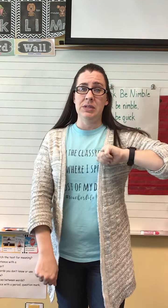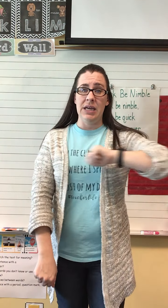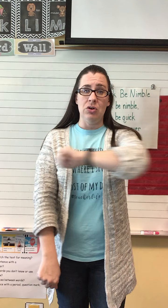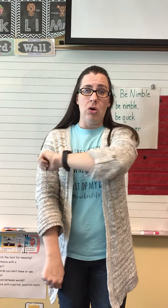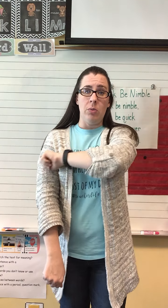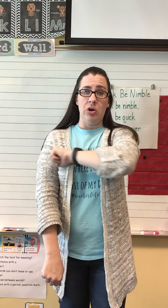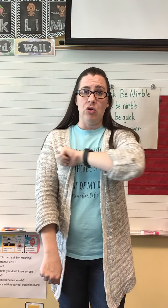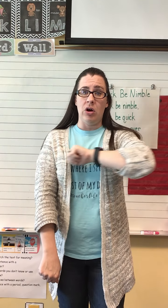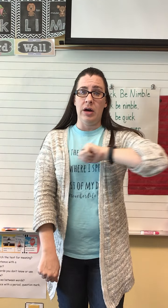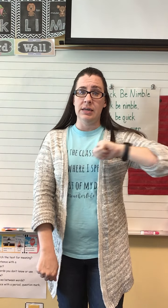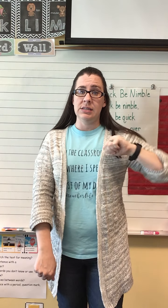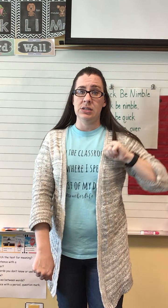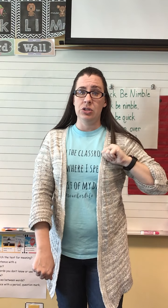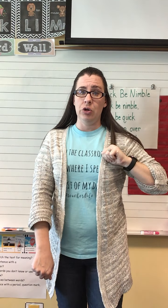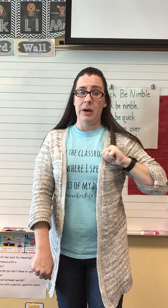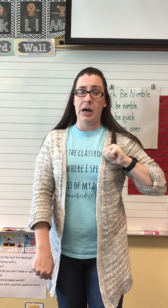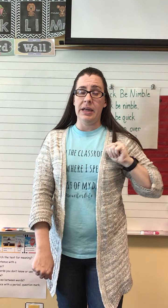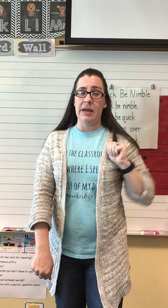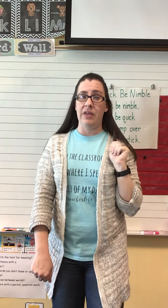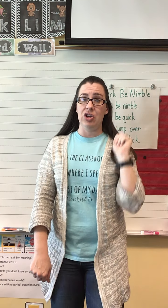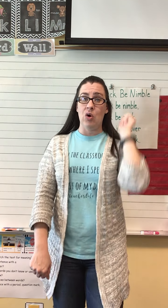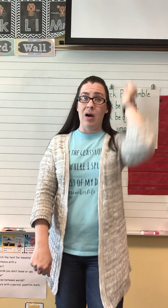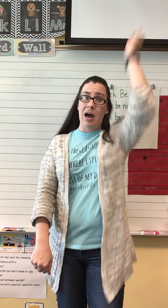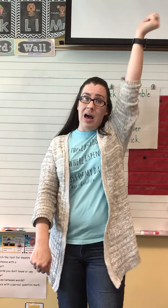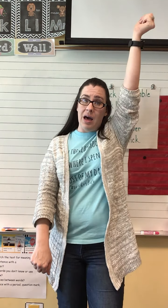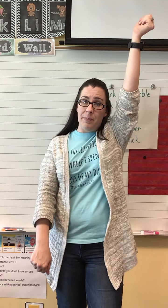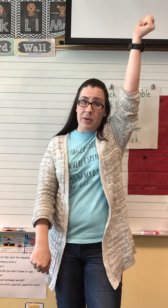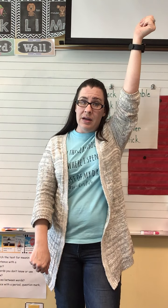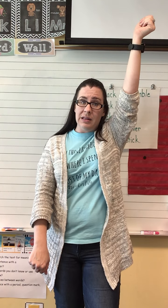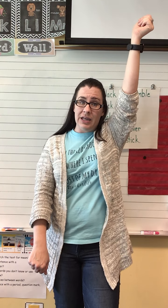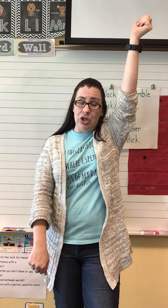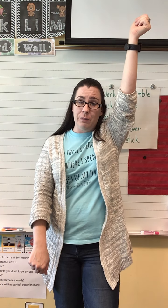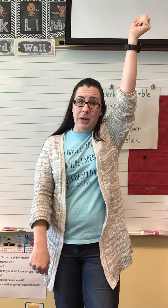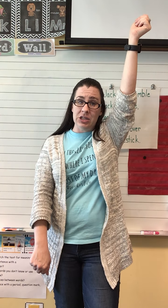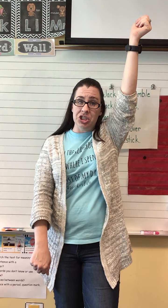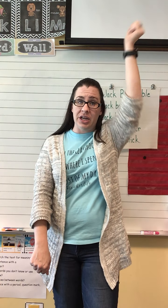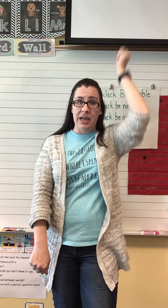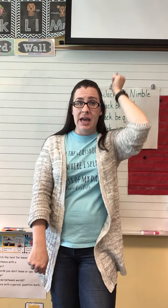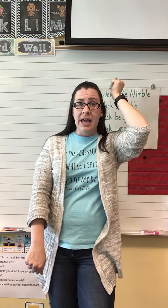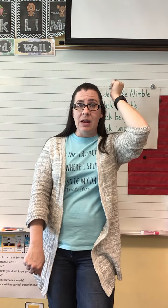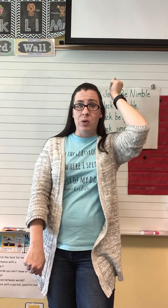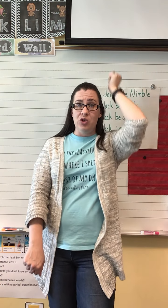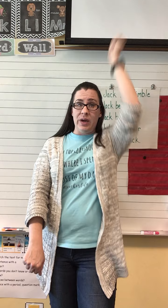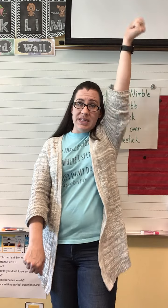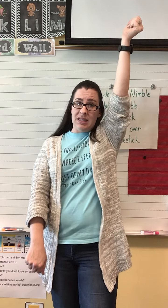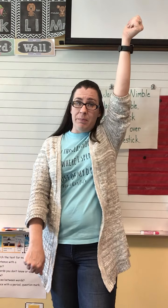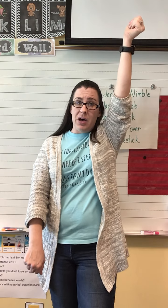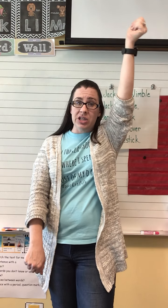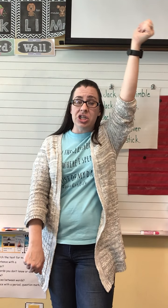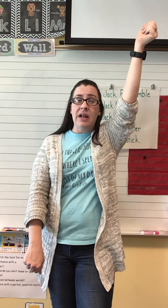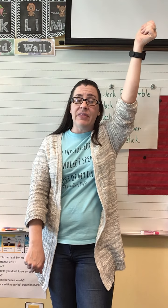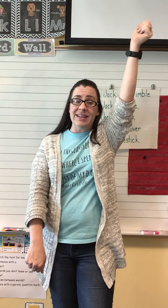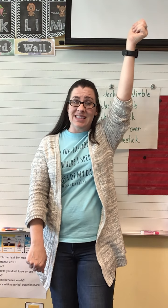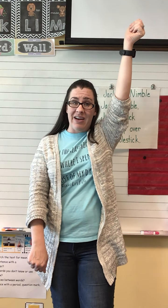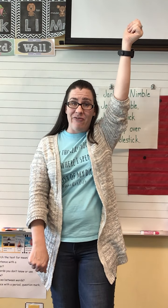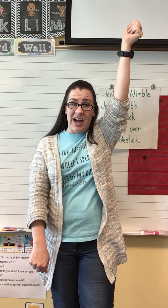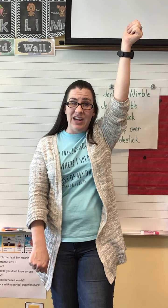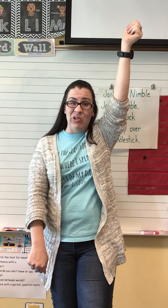take your arm across your body and then go up like you're punching, and when you get to the punch, that's that final